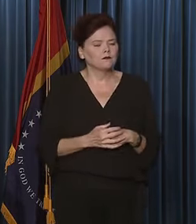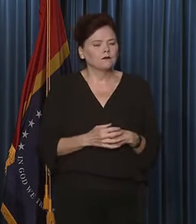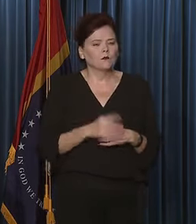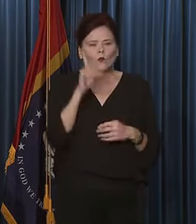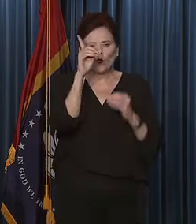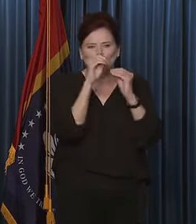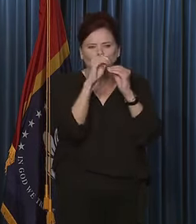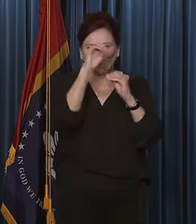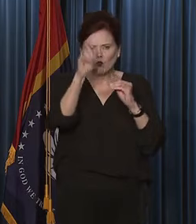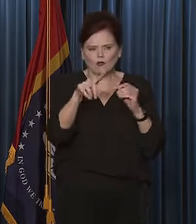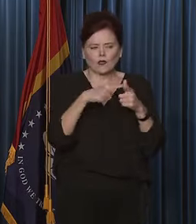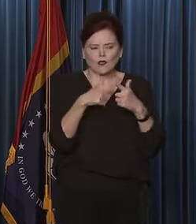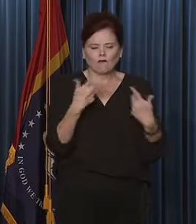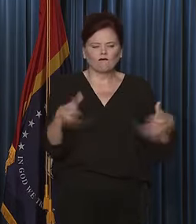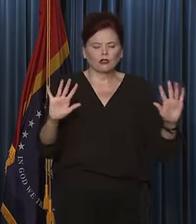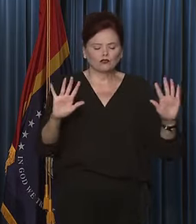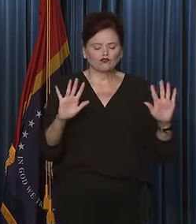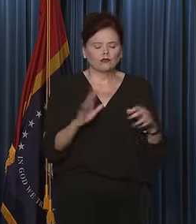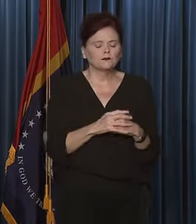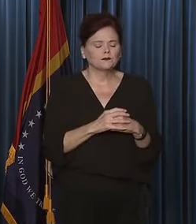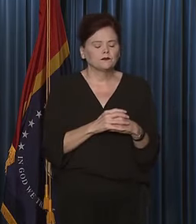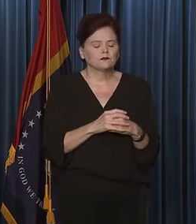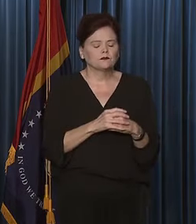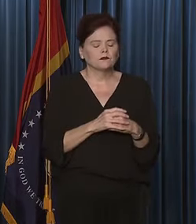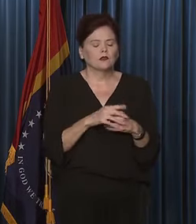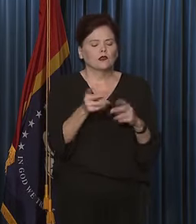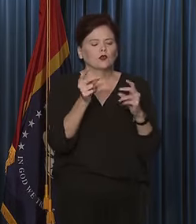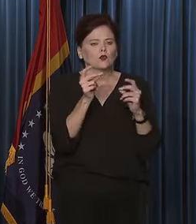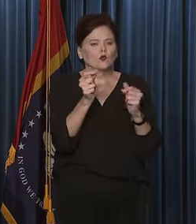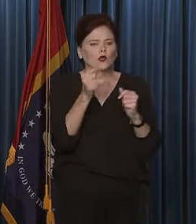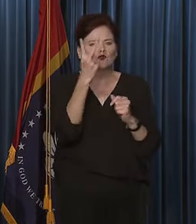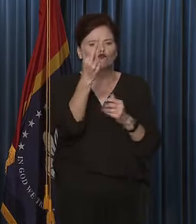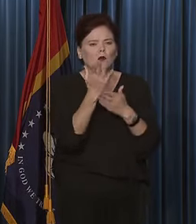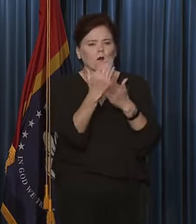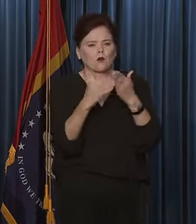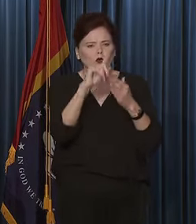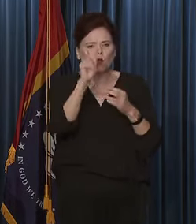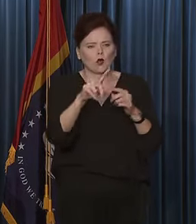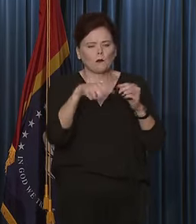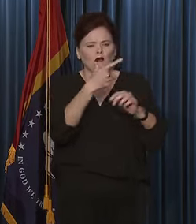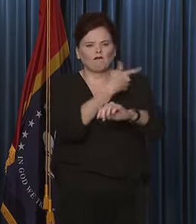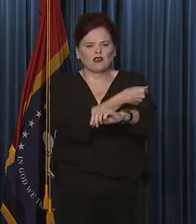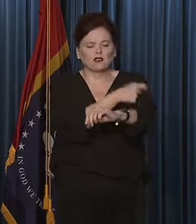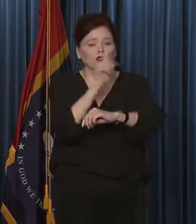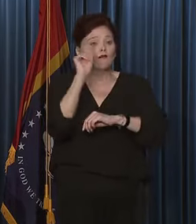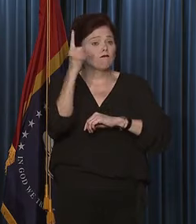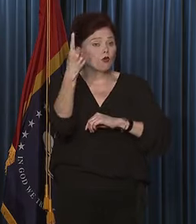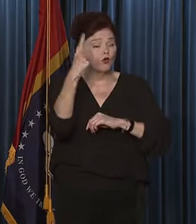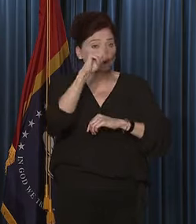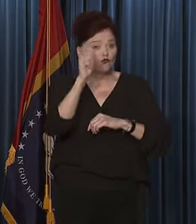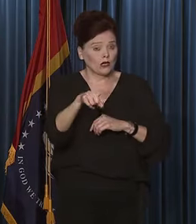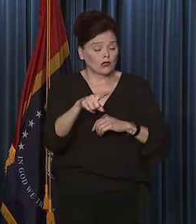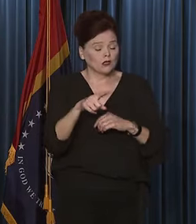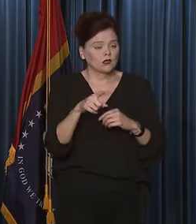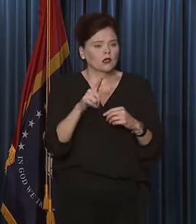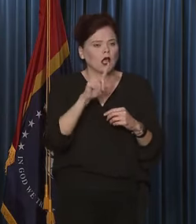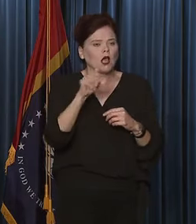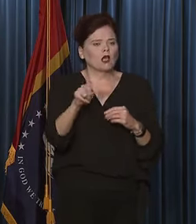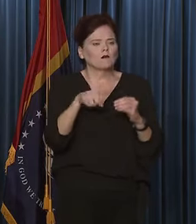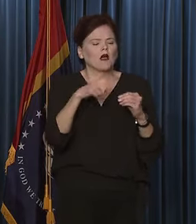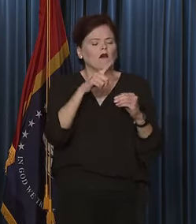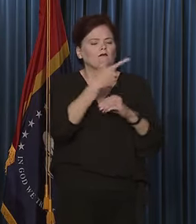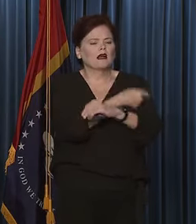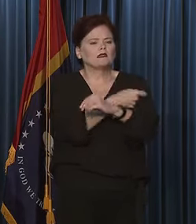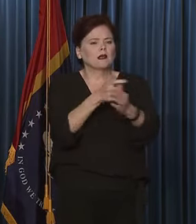going ask one more question and we're going to have go. Just a quick two-part question on vaccines. The first one, I know that it was asked about vaccine mandates,